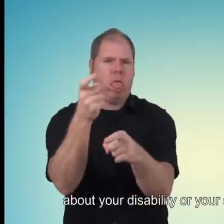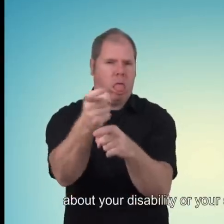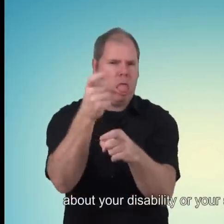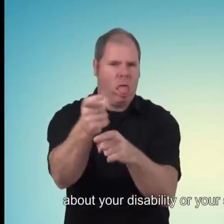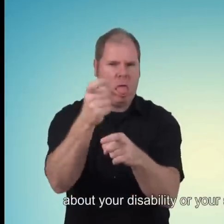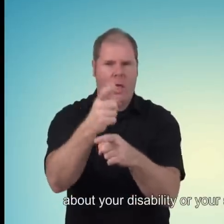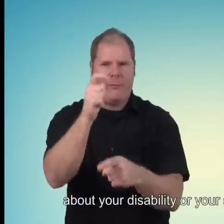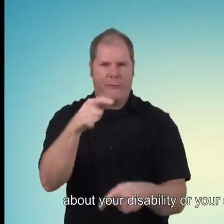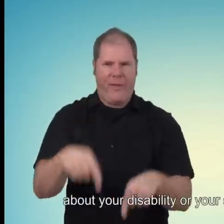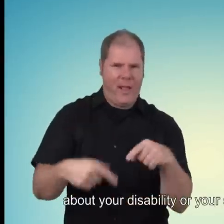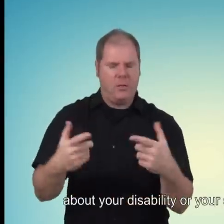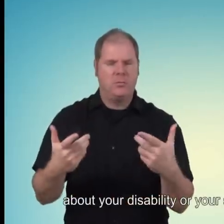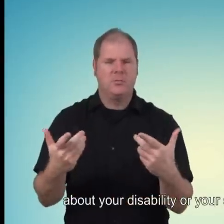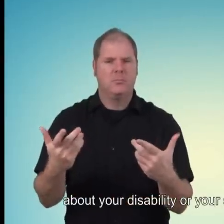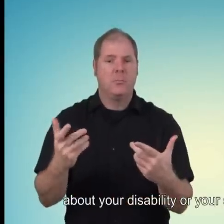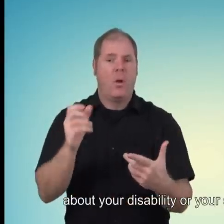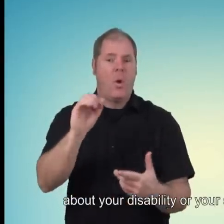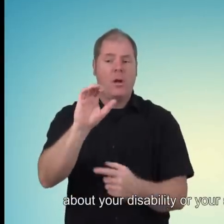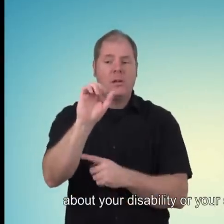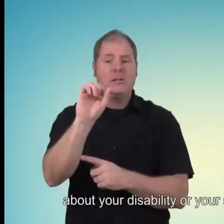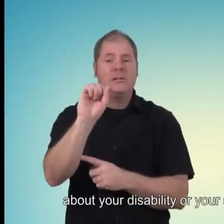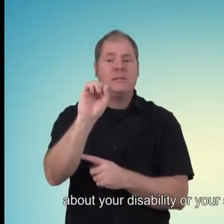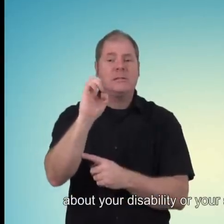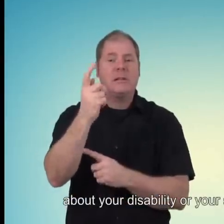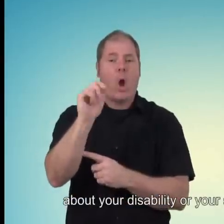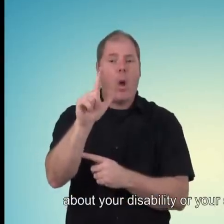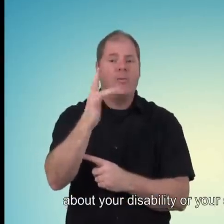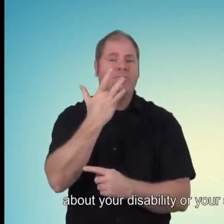or other ground of discrimination.